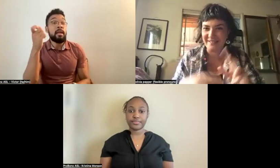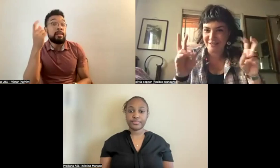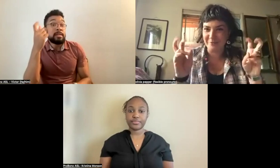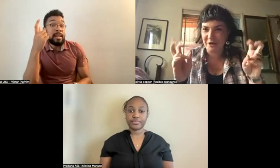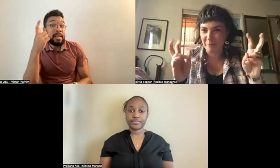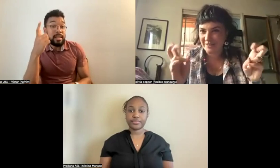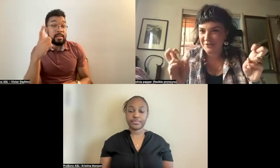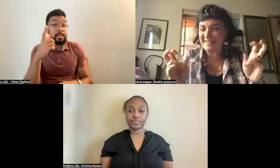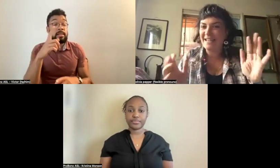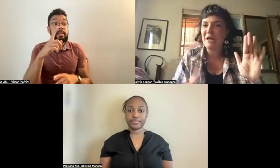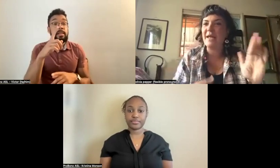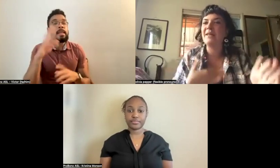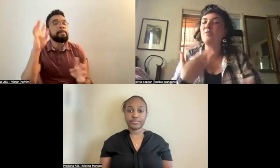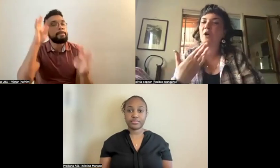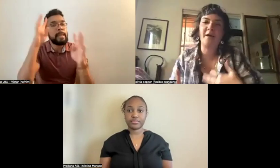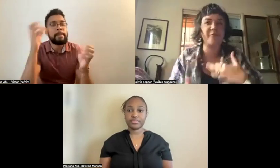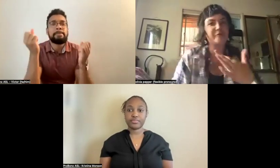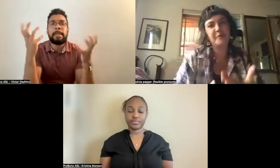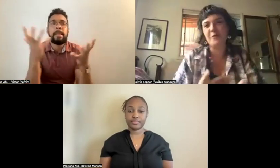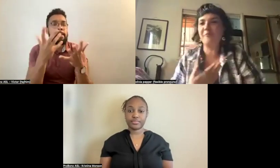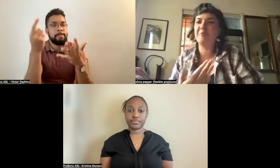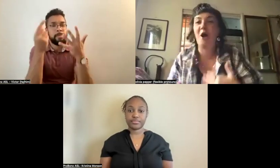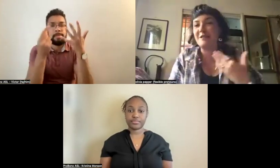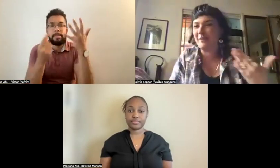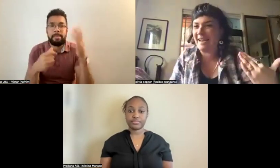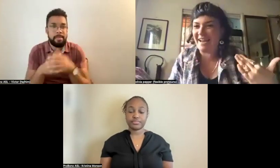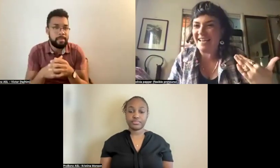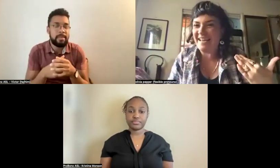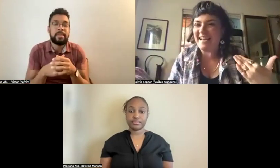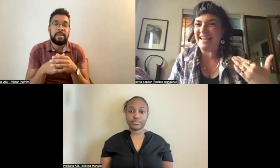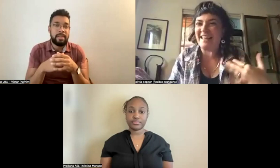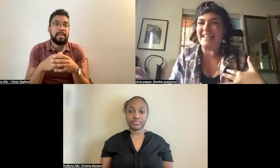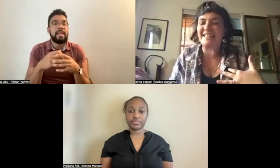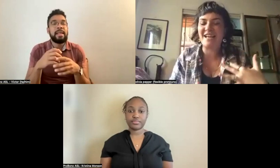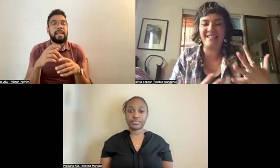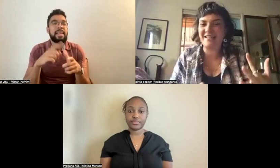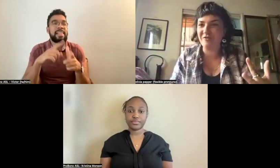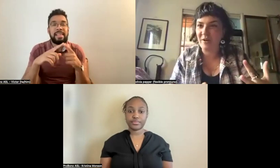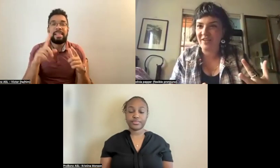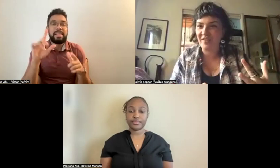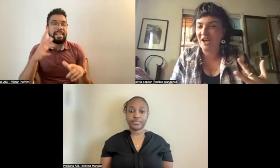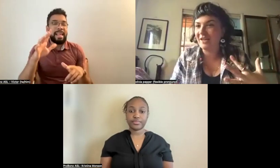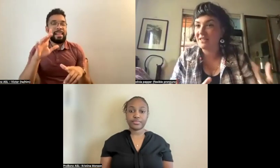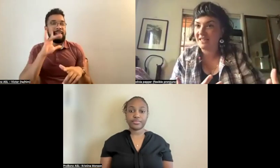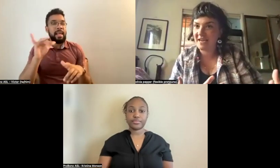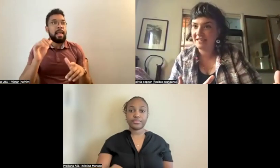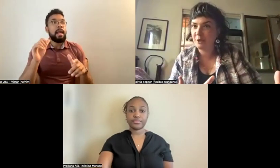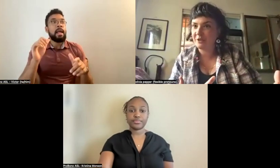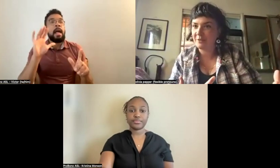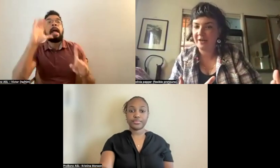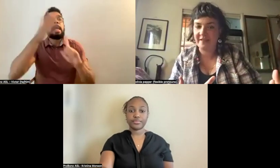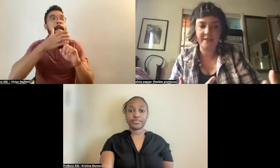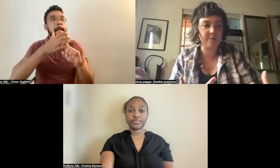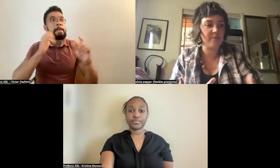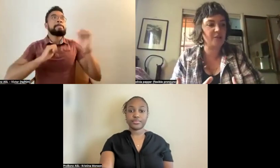these Egyptian Mysteries, and then were kind of cosplaying in this idea of what they thought it was like to